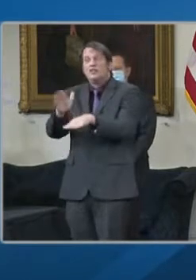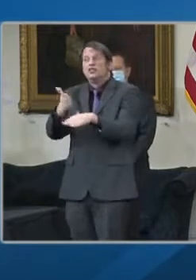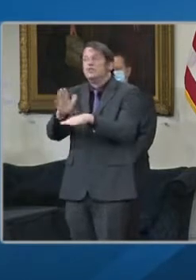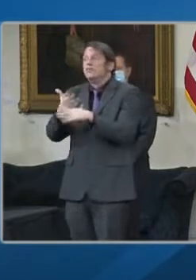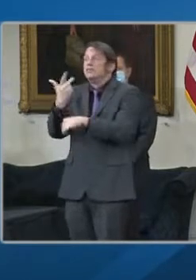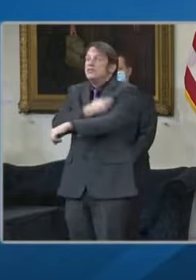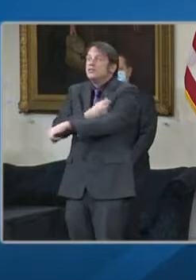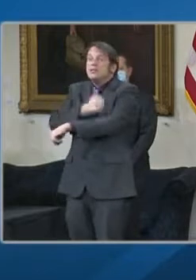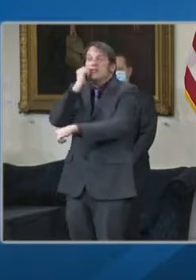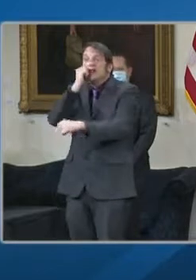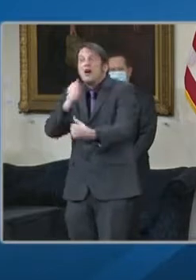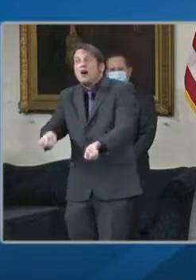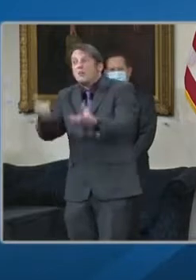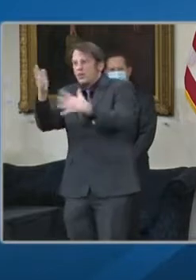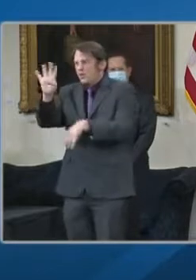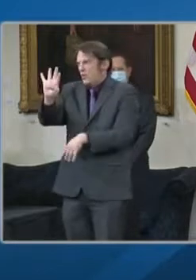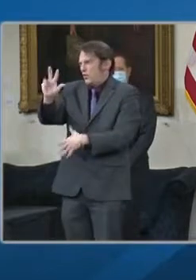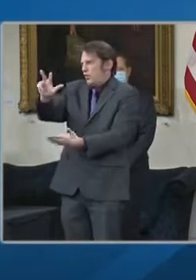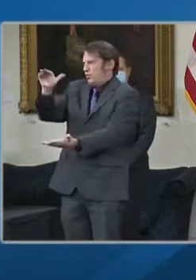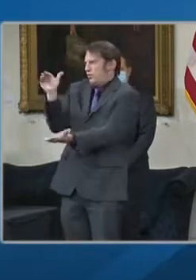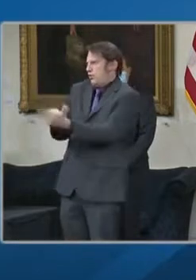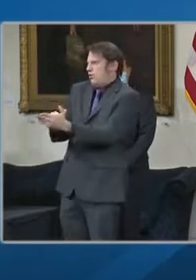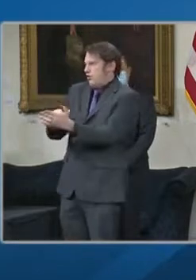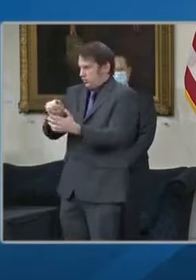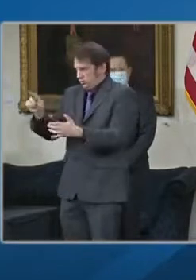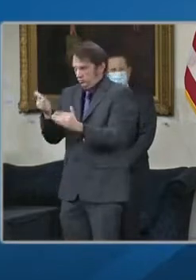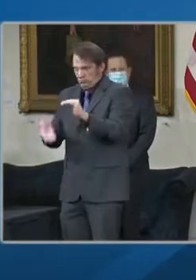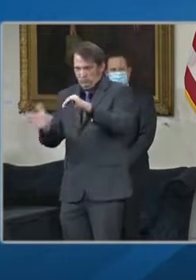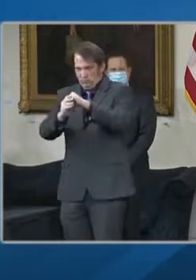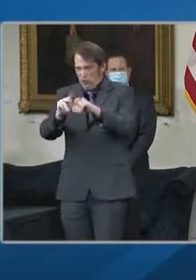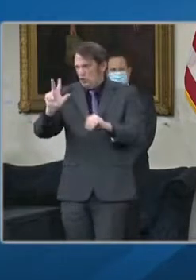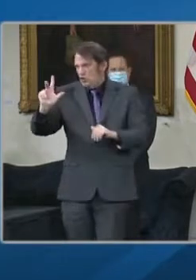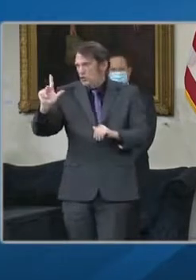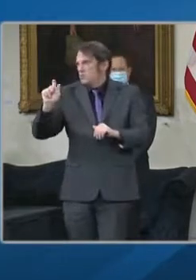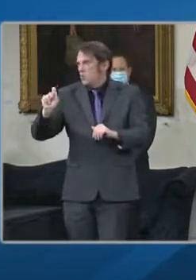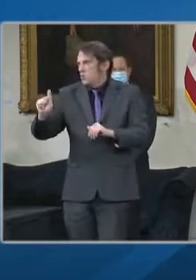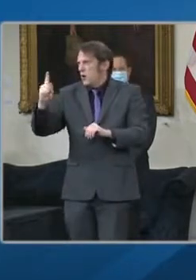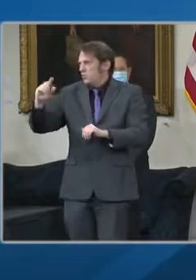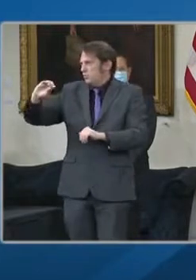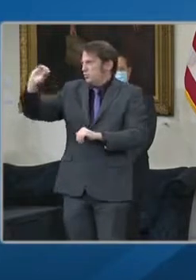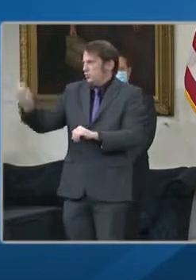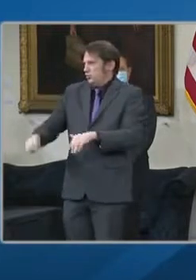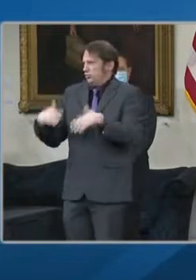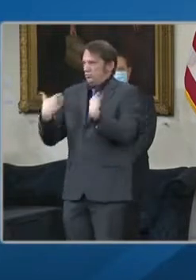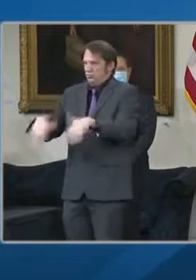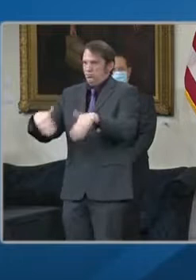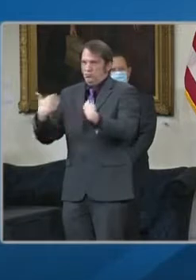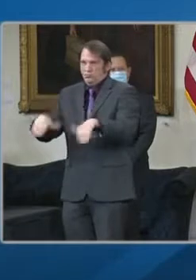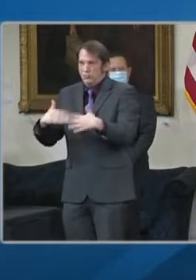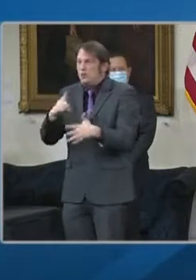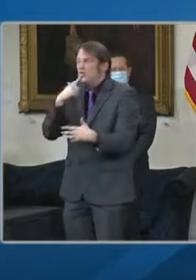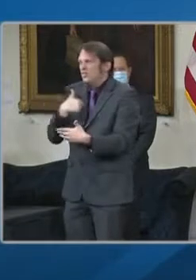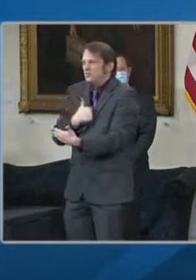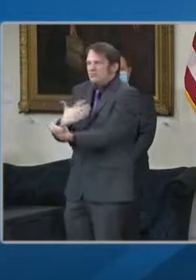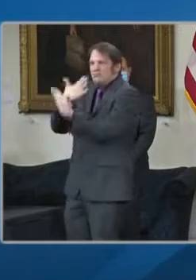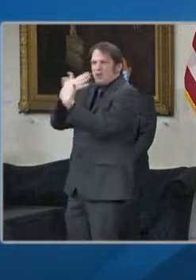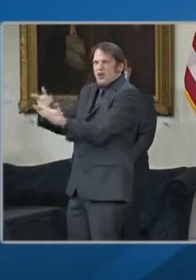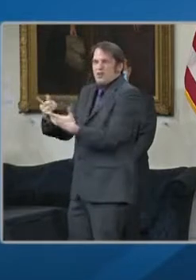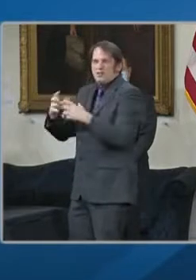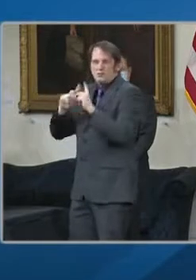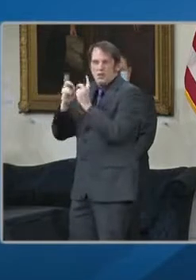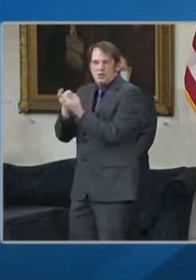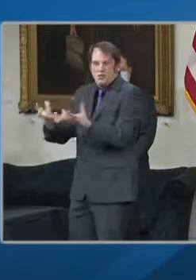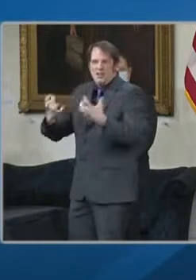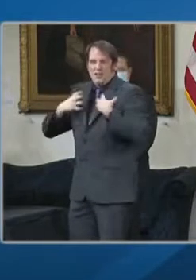Secretary Schrader and his team at the Maryland Department of Health, as of today, nearly 25